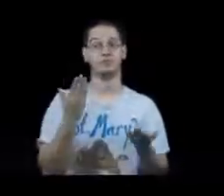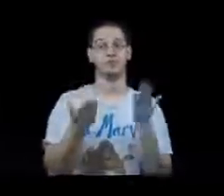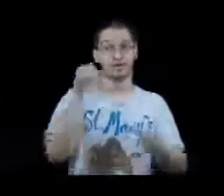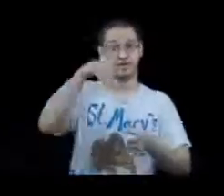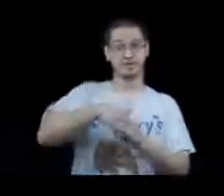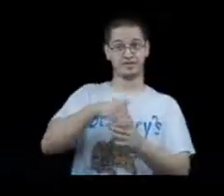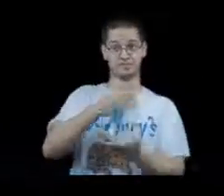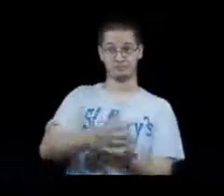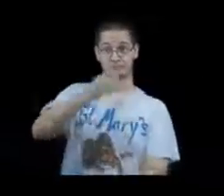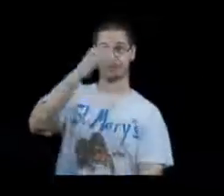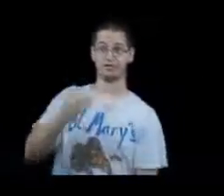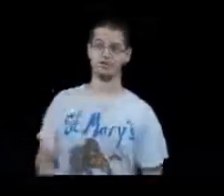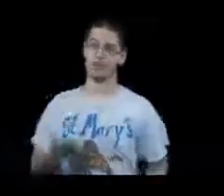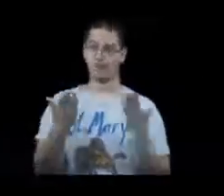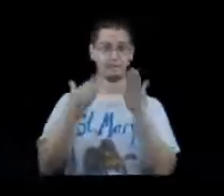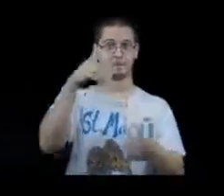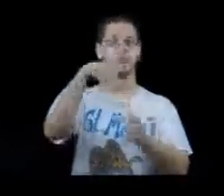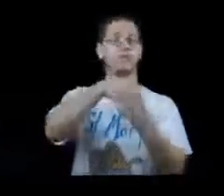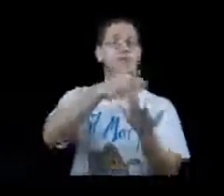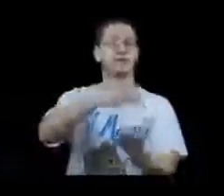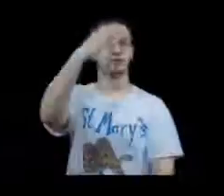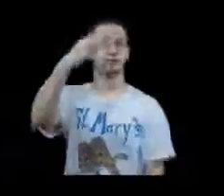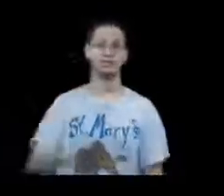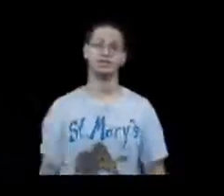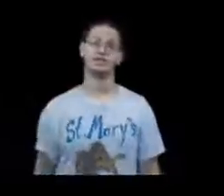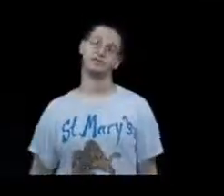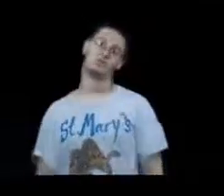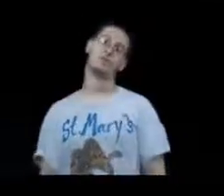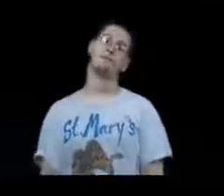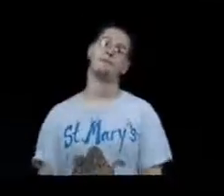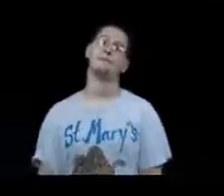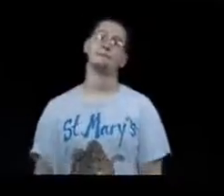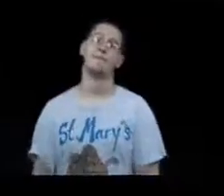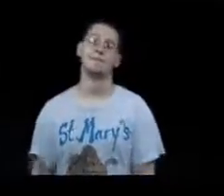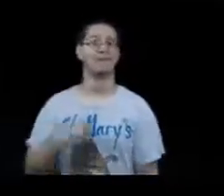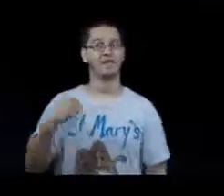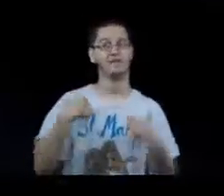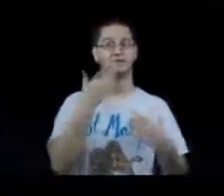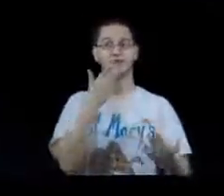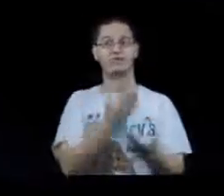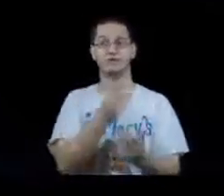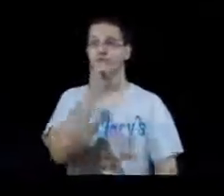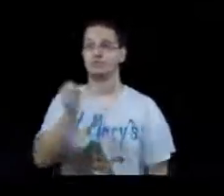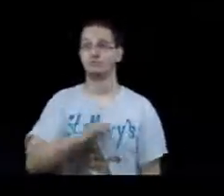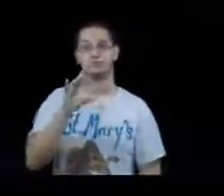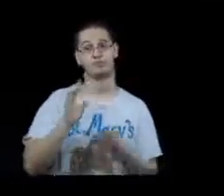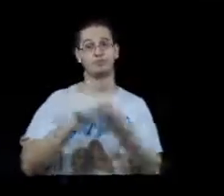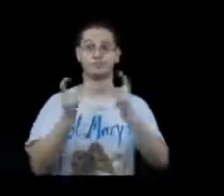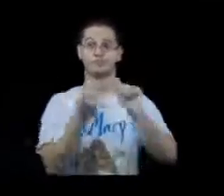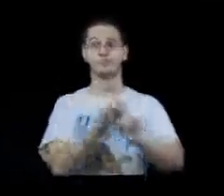inside the bottle Maybe it's inside the bottle I had some good old buddies' names is Whiskey and